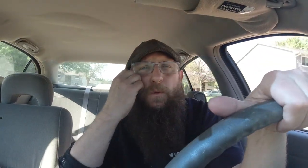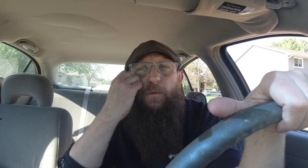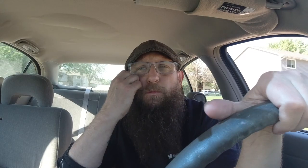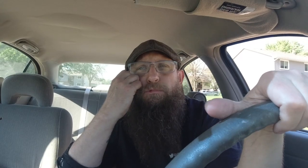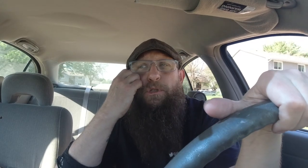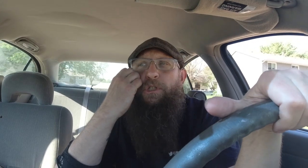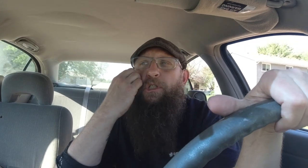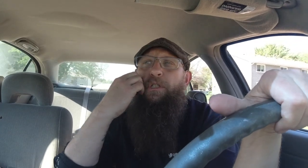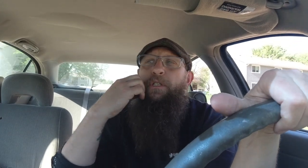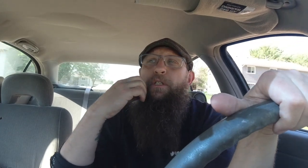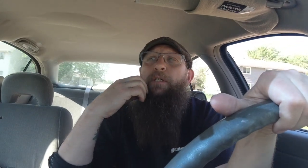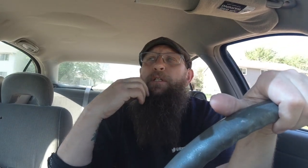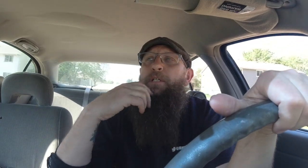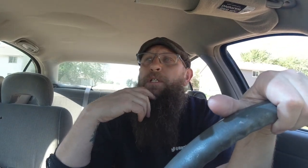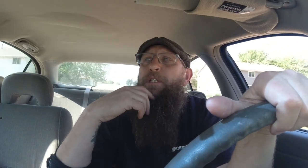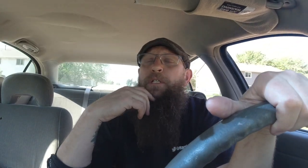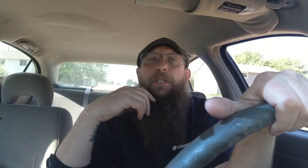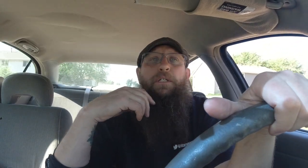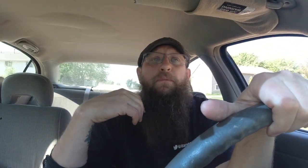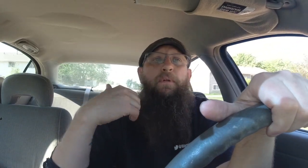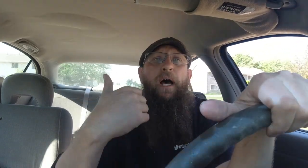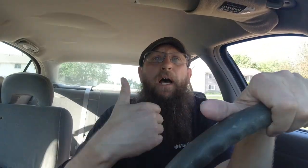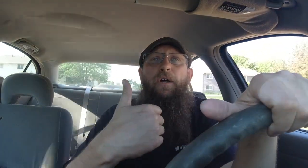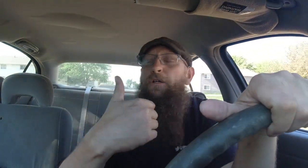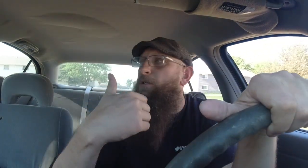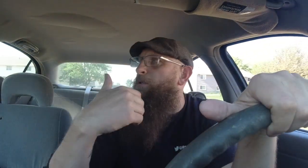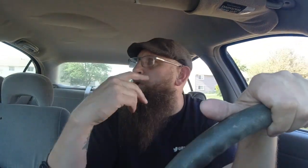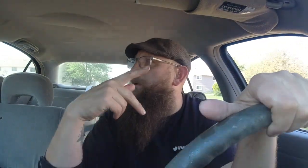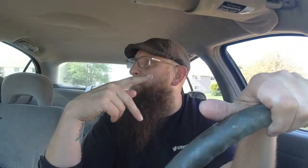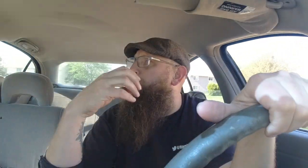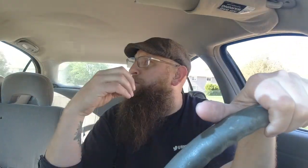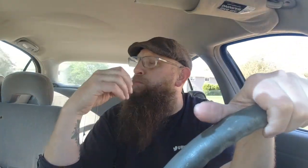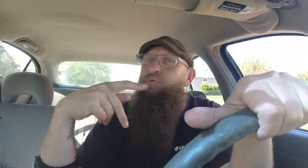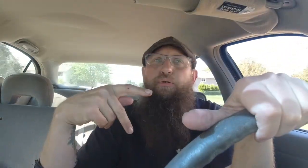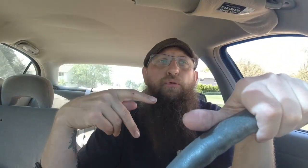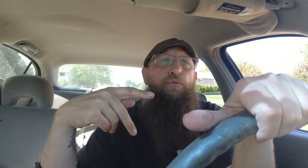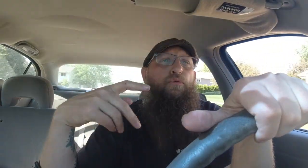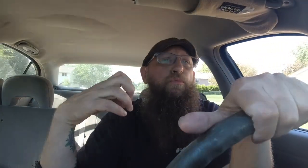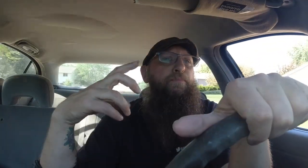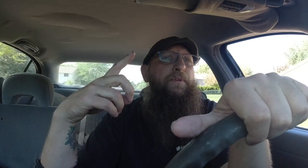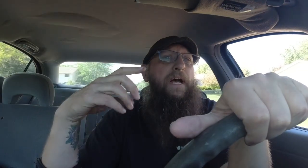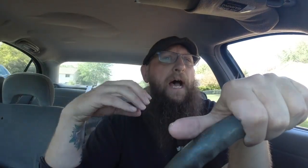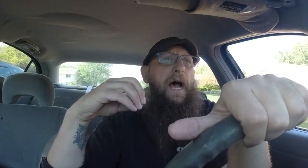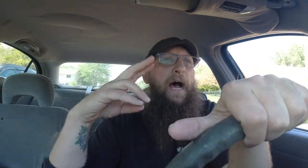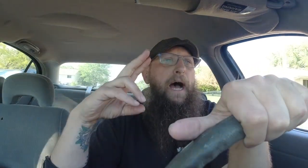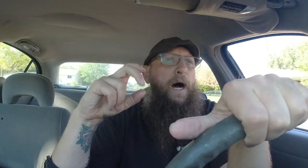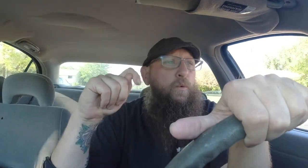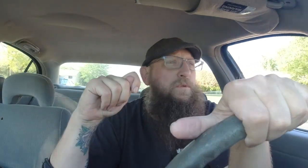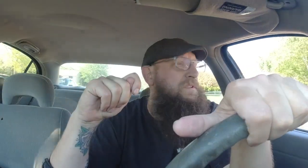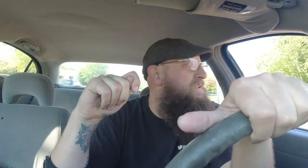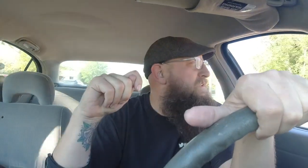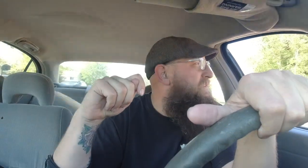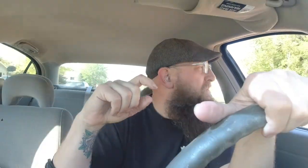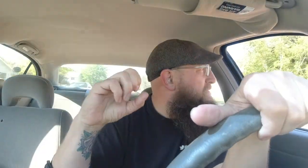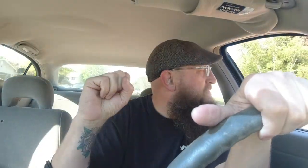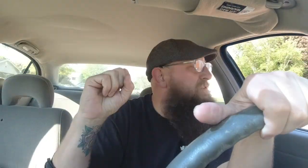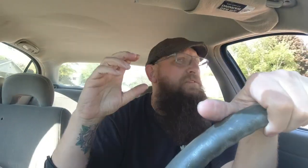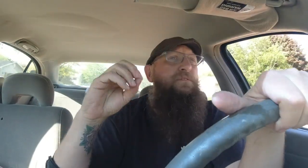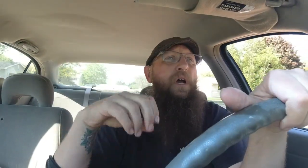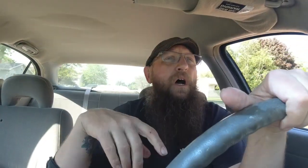tired poop out so